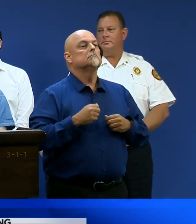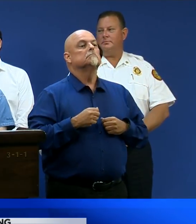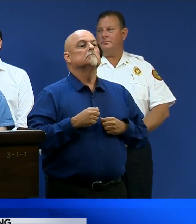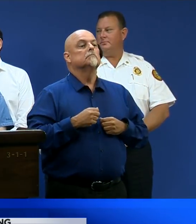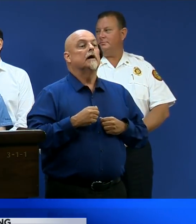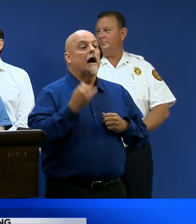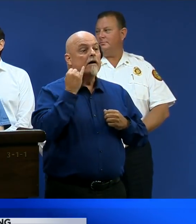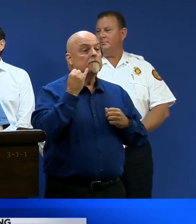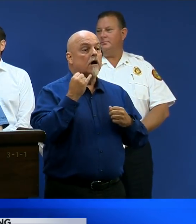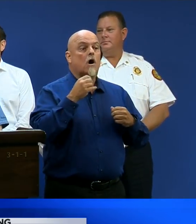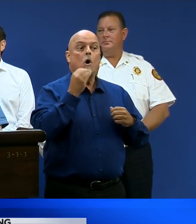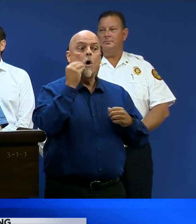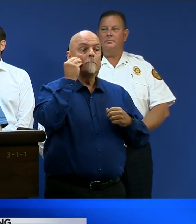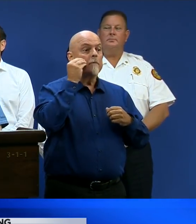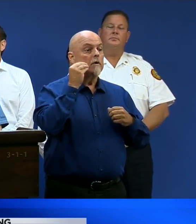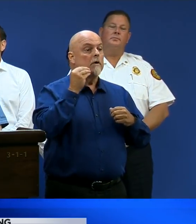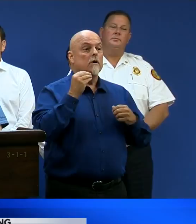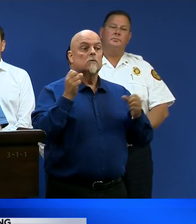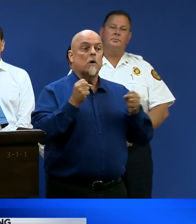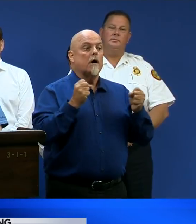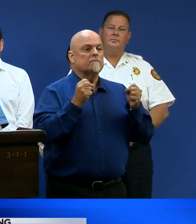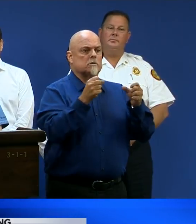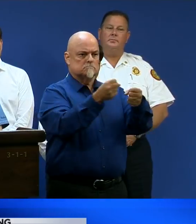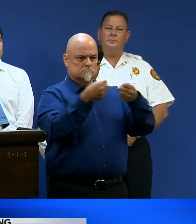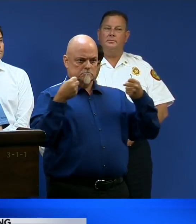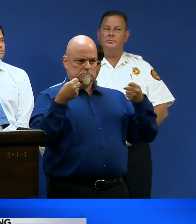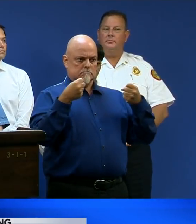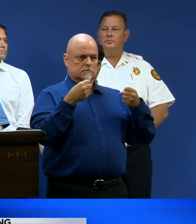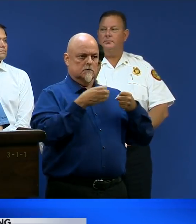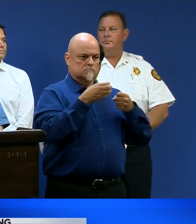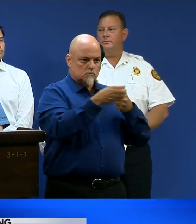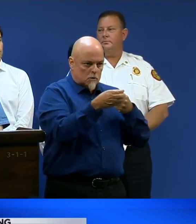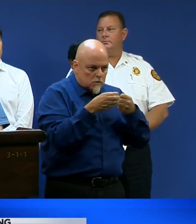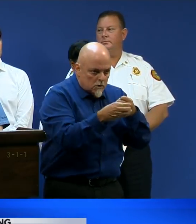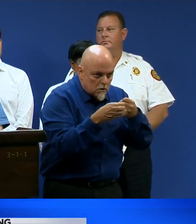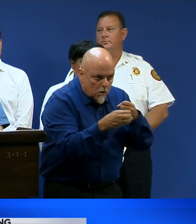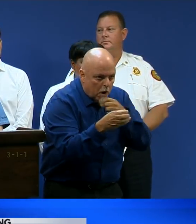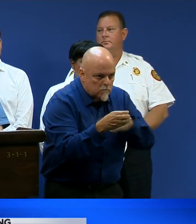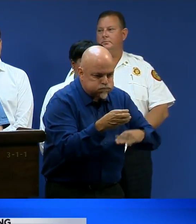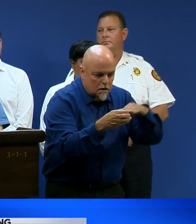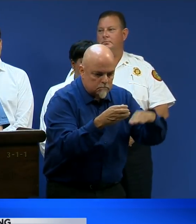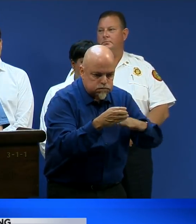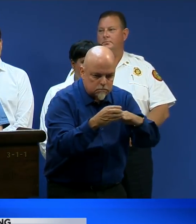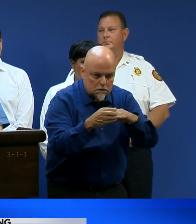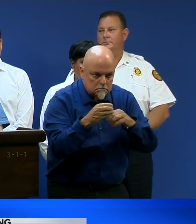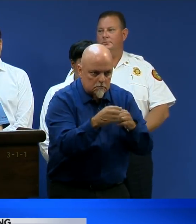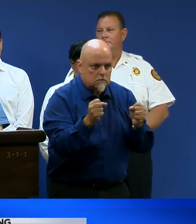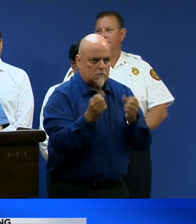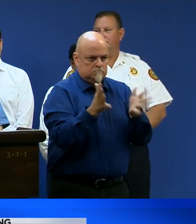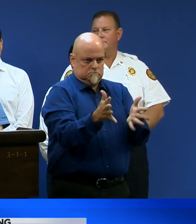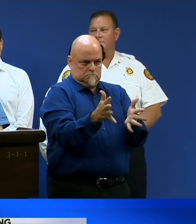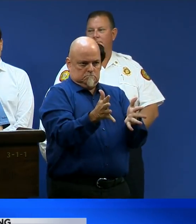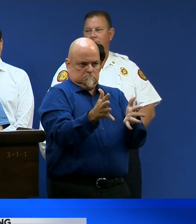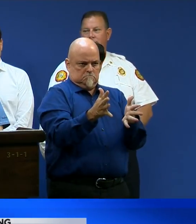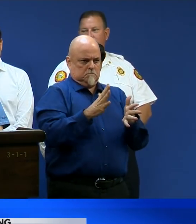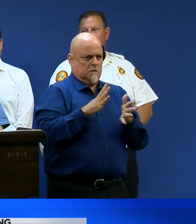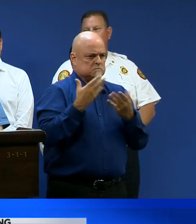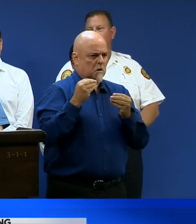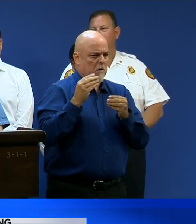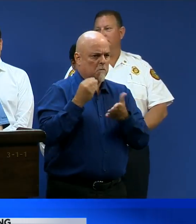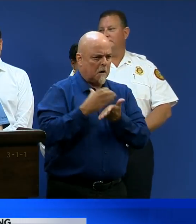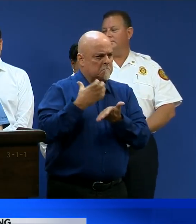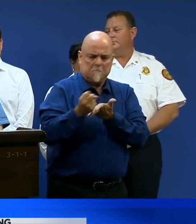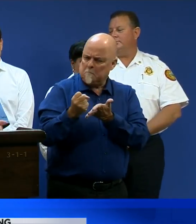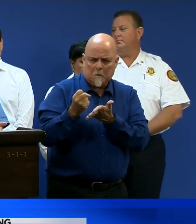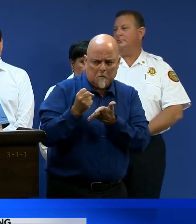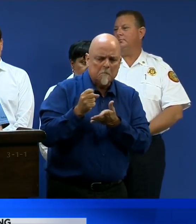tap water. I've seen a lot of reports in the news media about stores running out of bottled water. There's nothing wrong with Miami-Dade